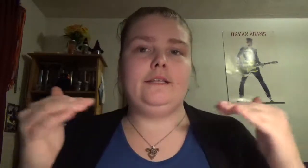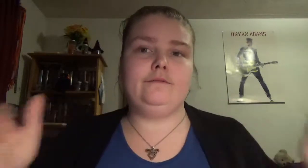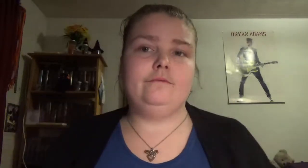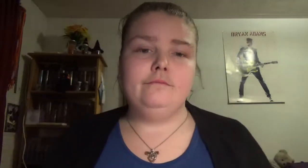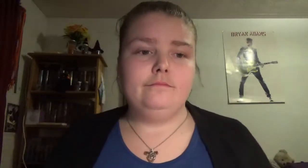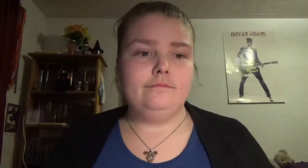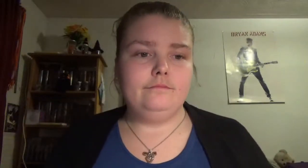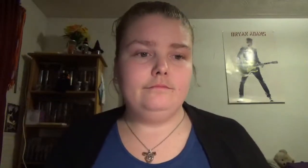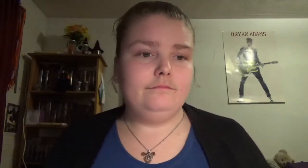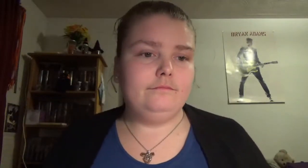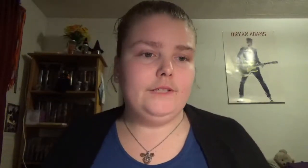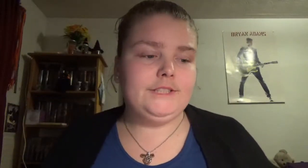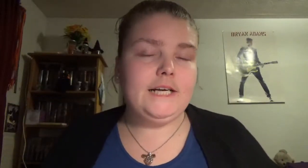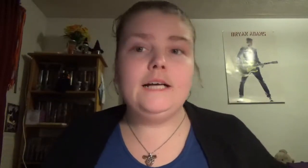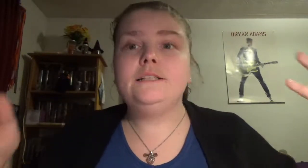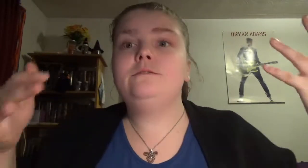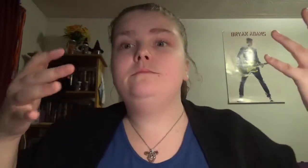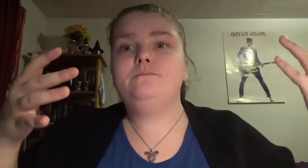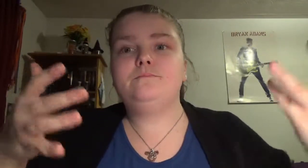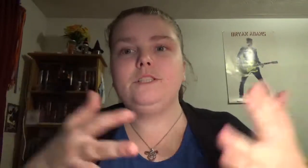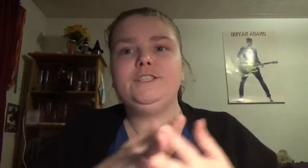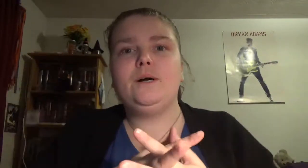it's done so